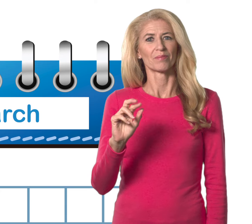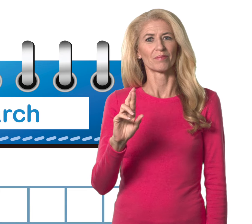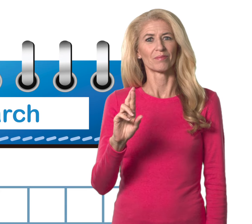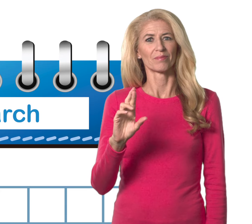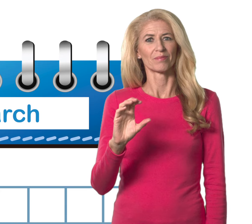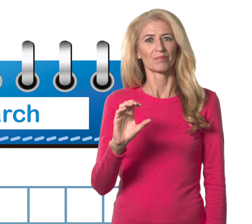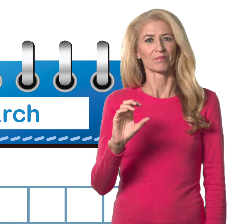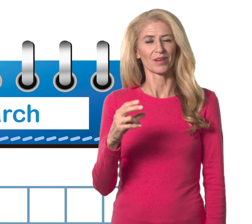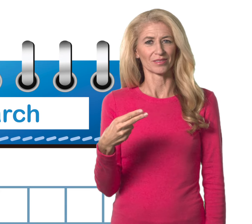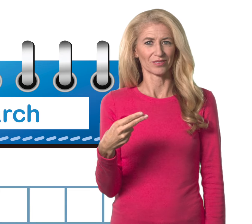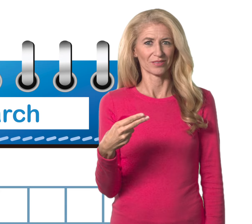March